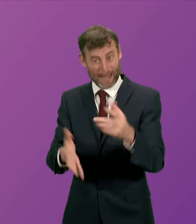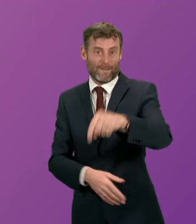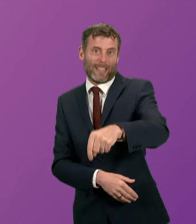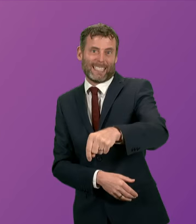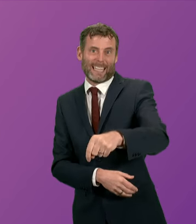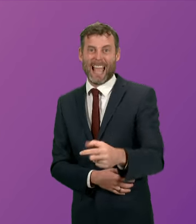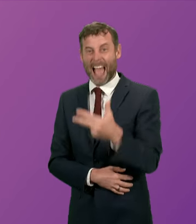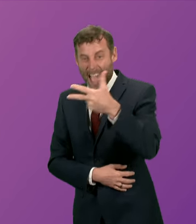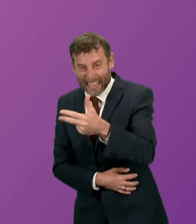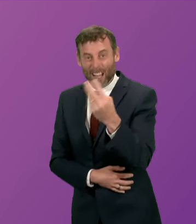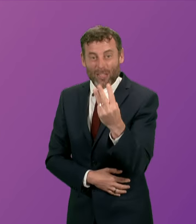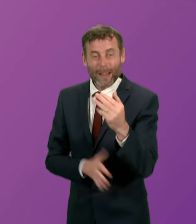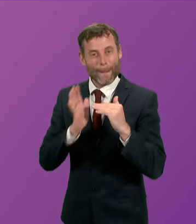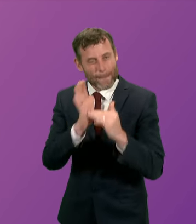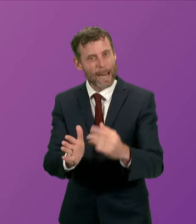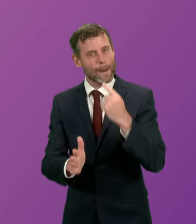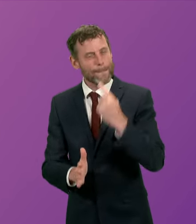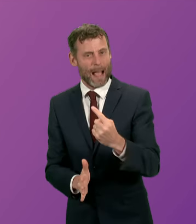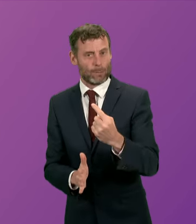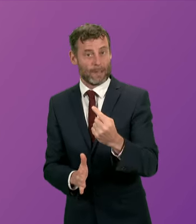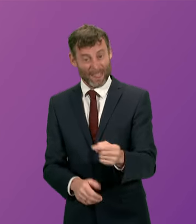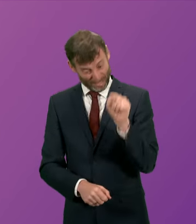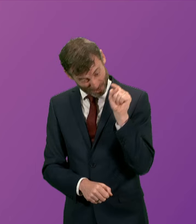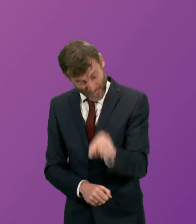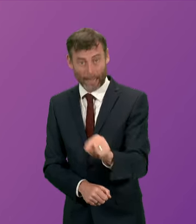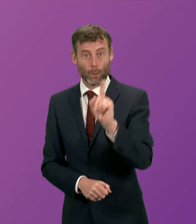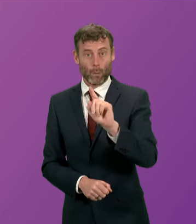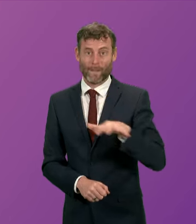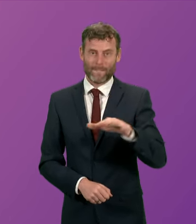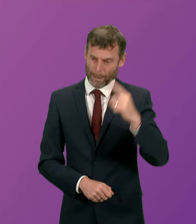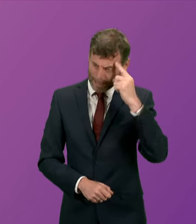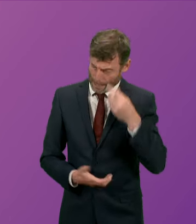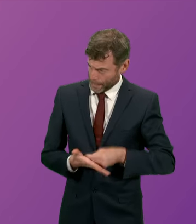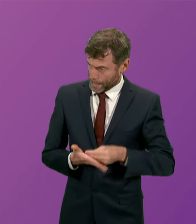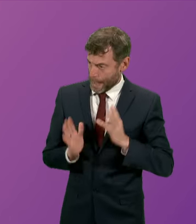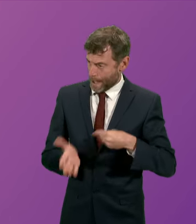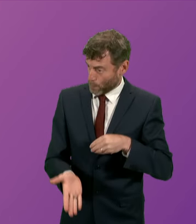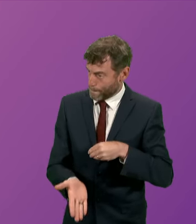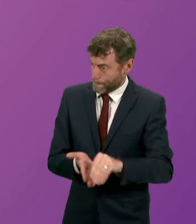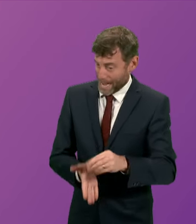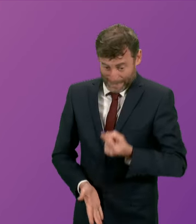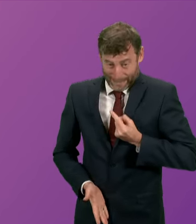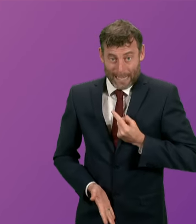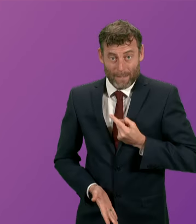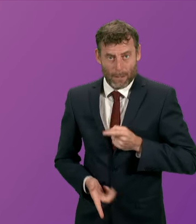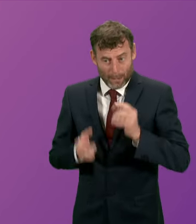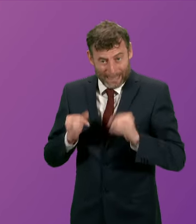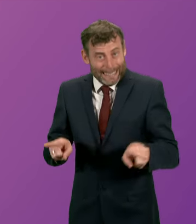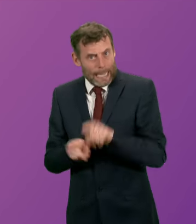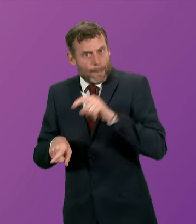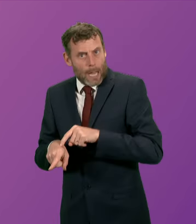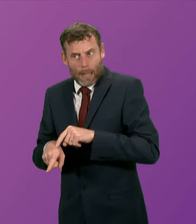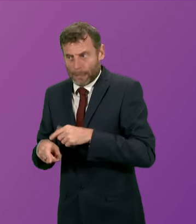£83 million. That's what families had to find in the middle of a cost of living crisis because of